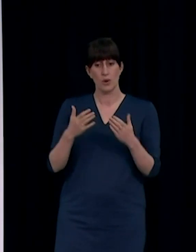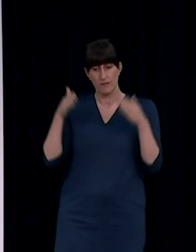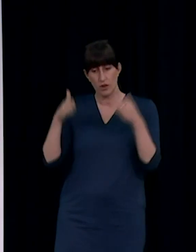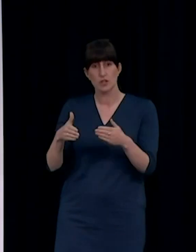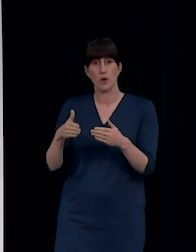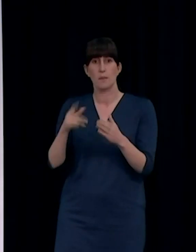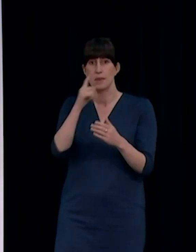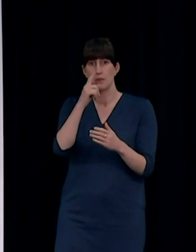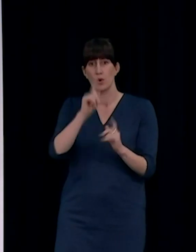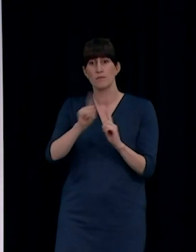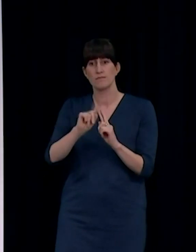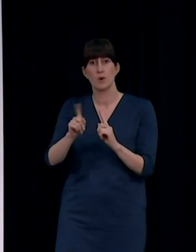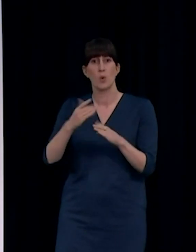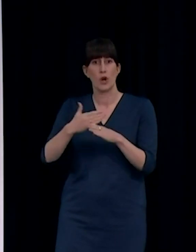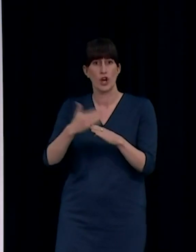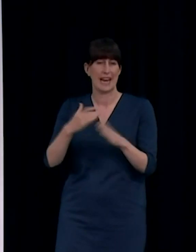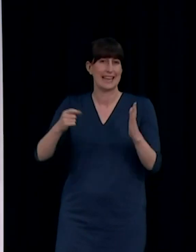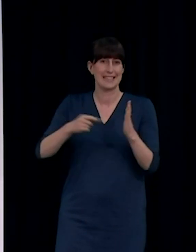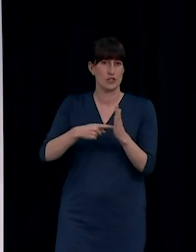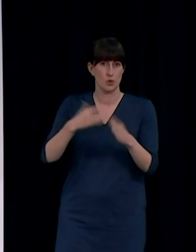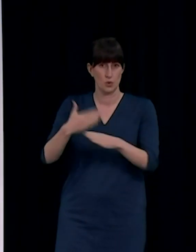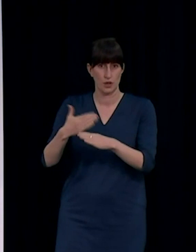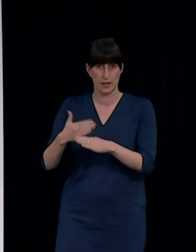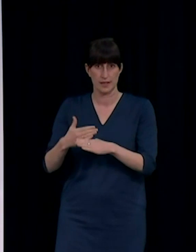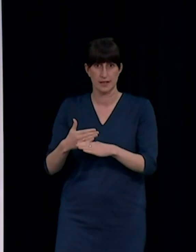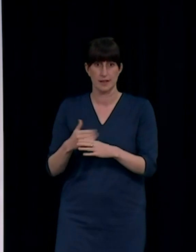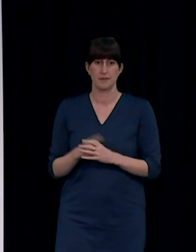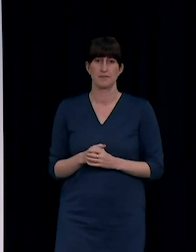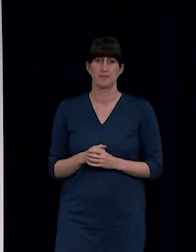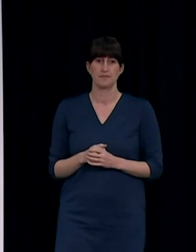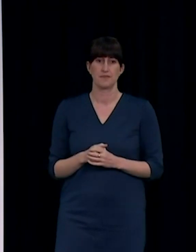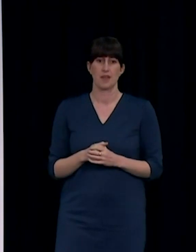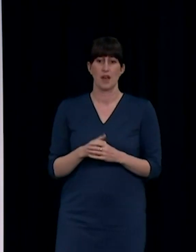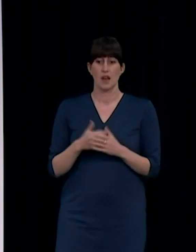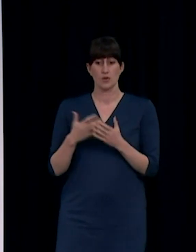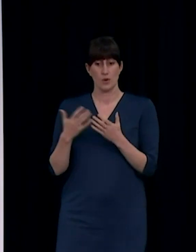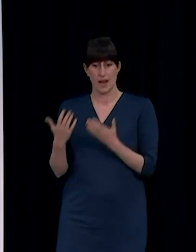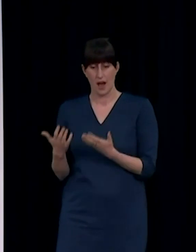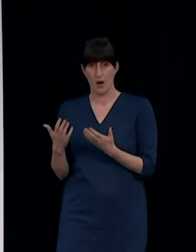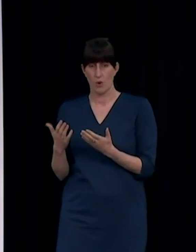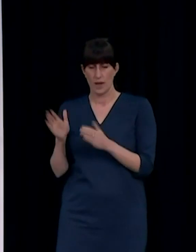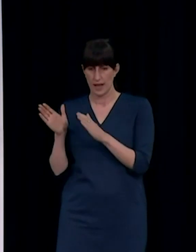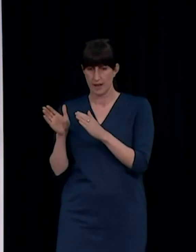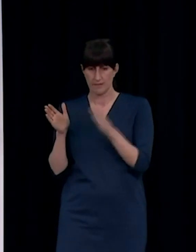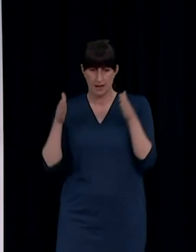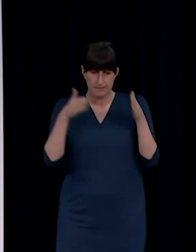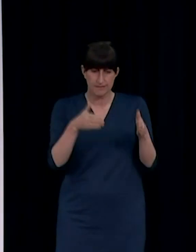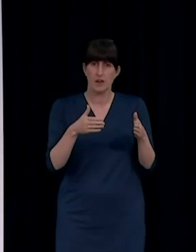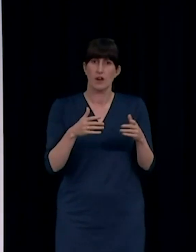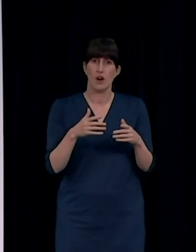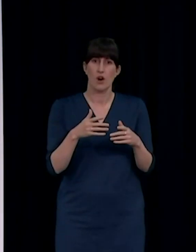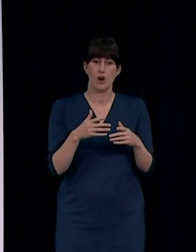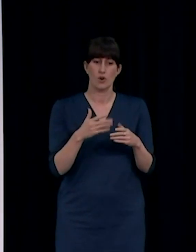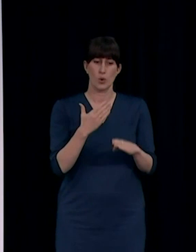and more than 50,000 essential workers have been tested. We're now shifting the focus to those workers who have come online